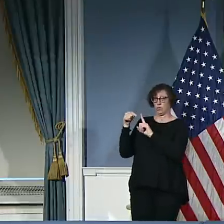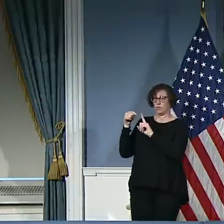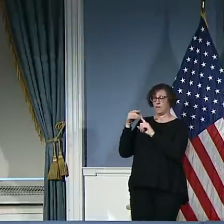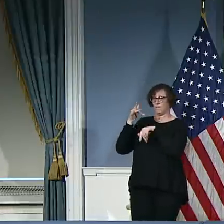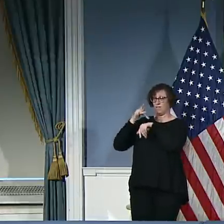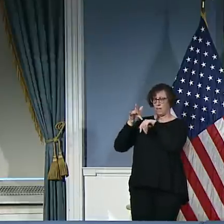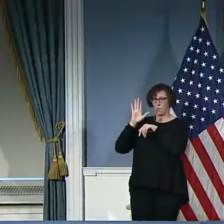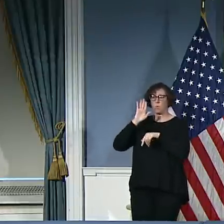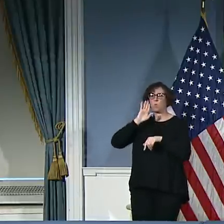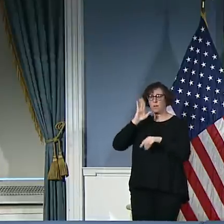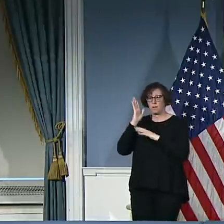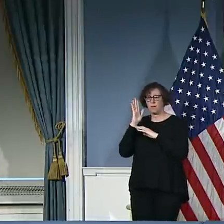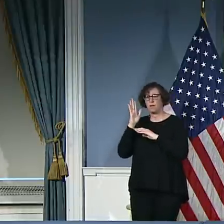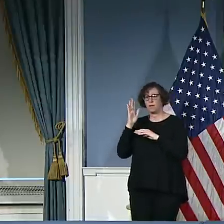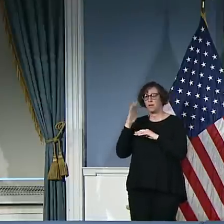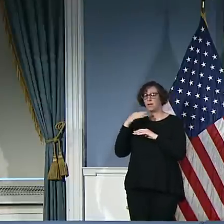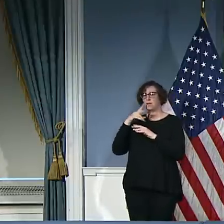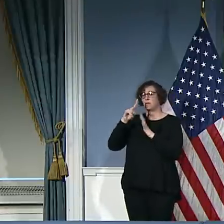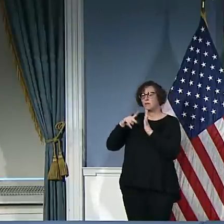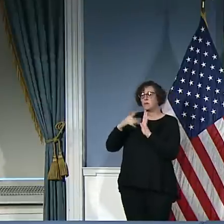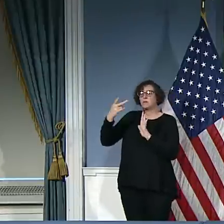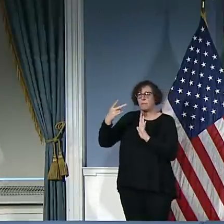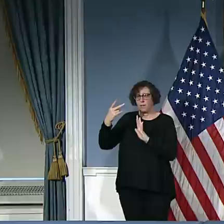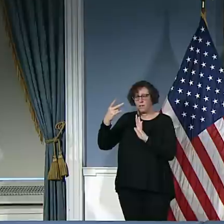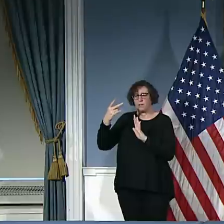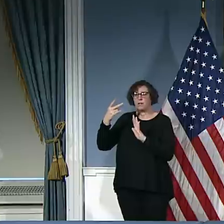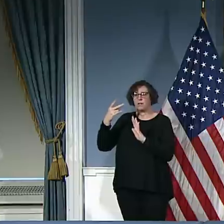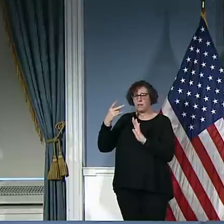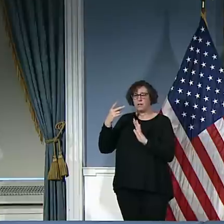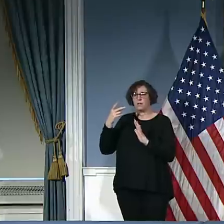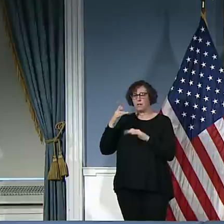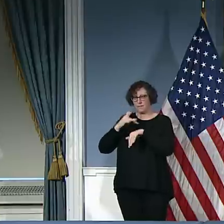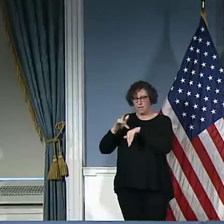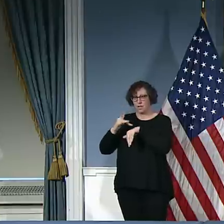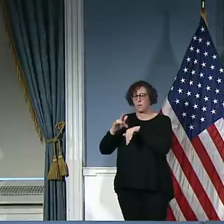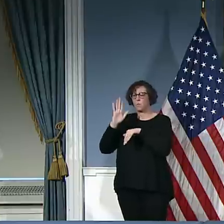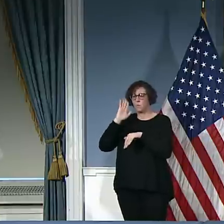not at all prepared to say that we can't meet the needs of everyone.